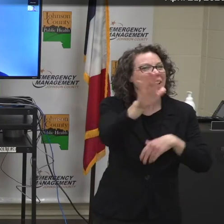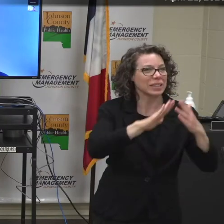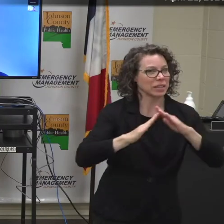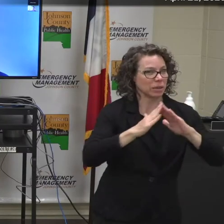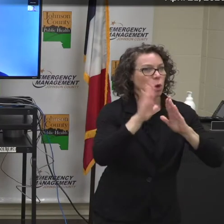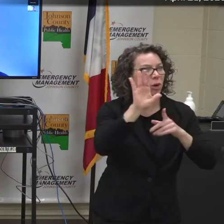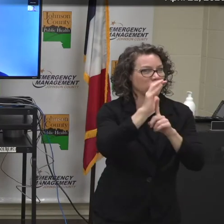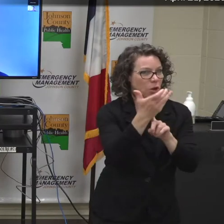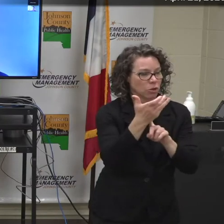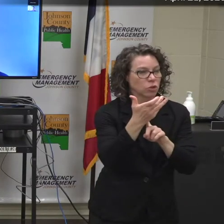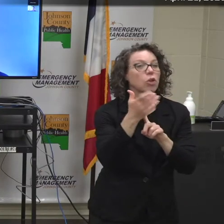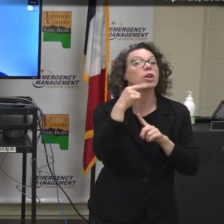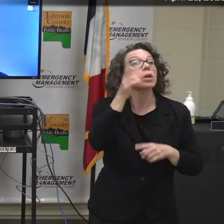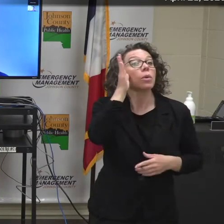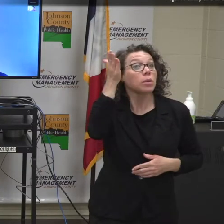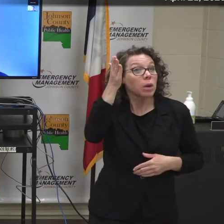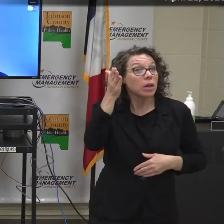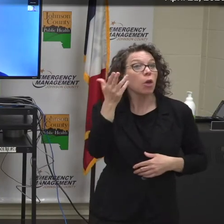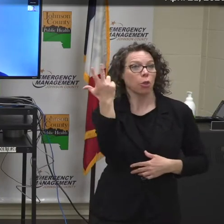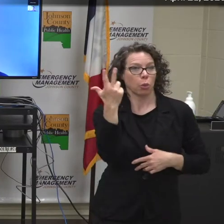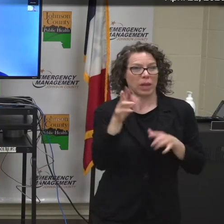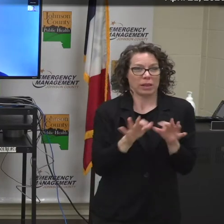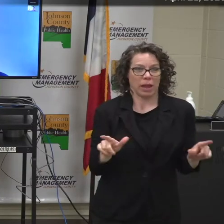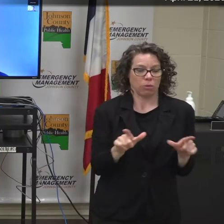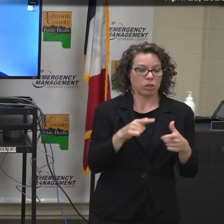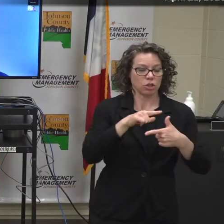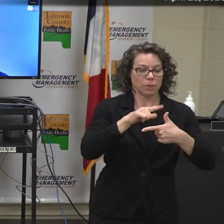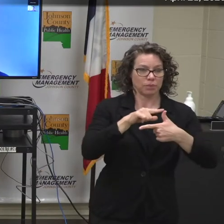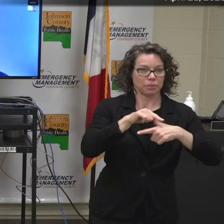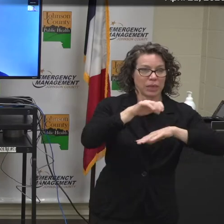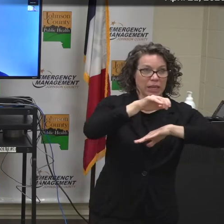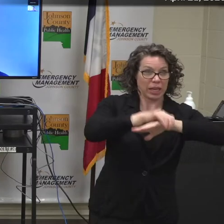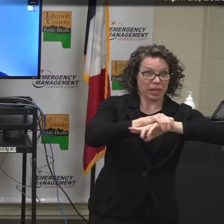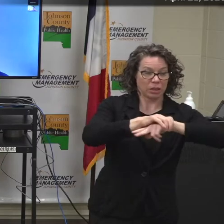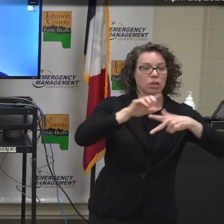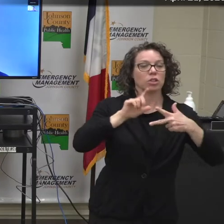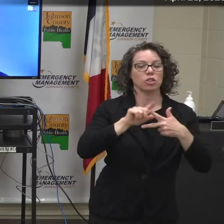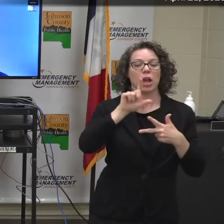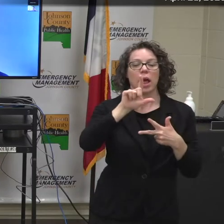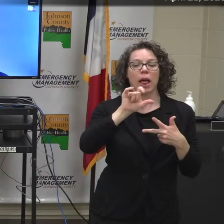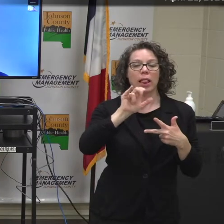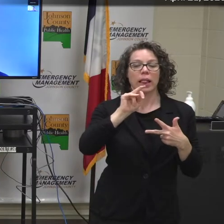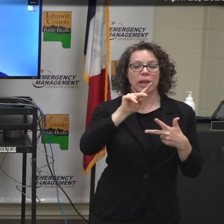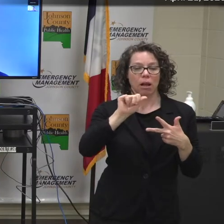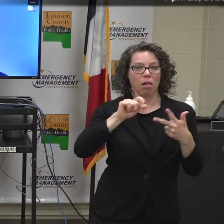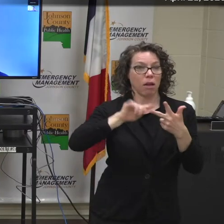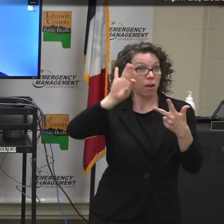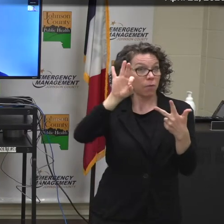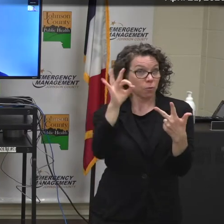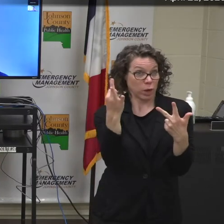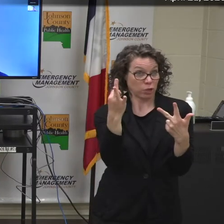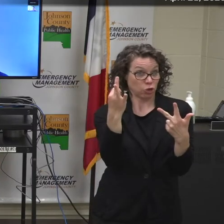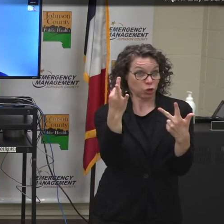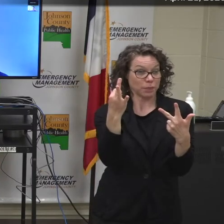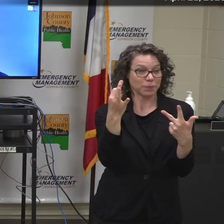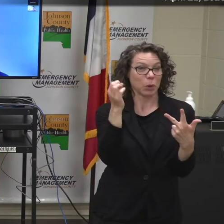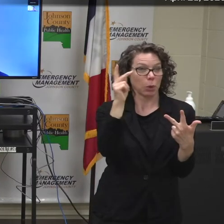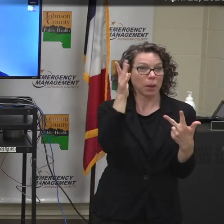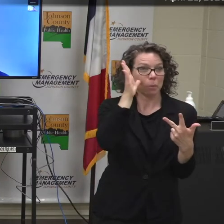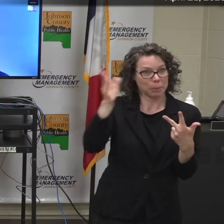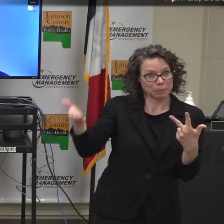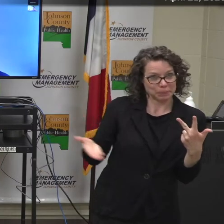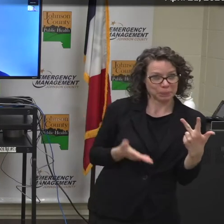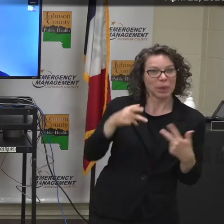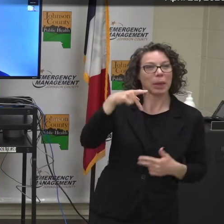will be providing statements in English, Lingala, and French. So with that, we will get things kicked off and I will bring Peter in.